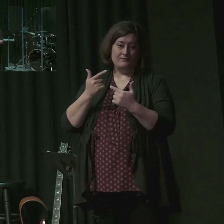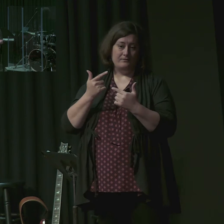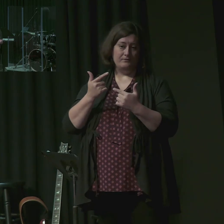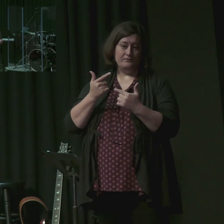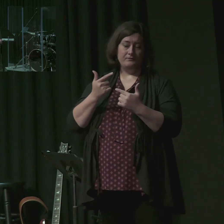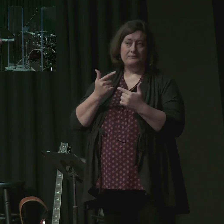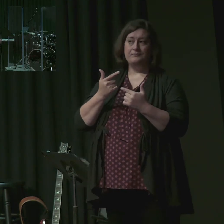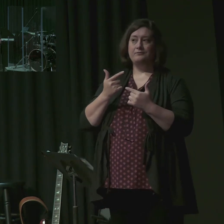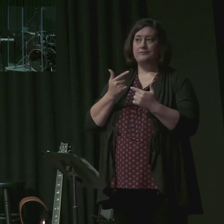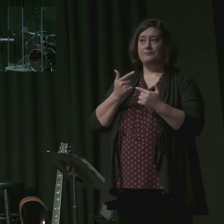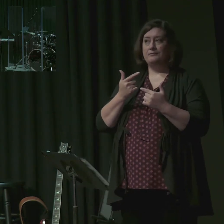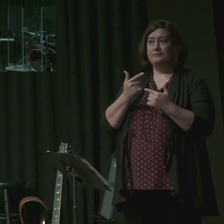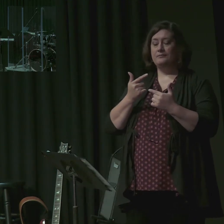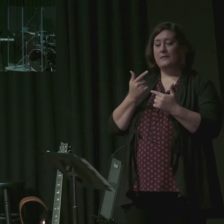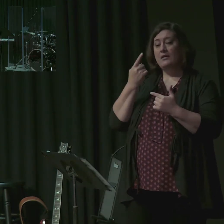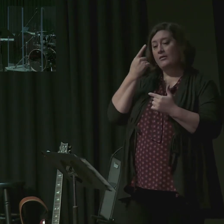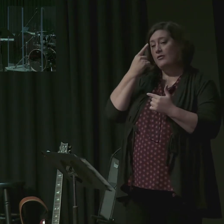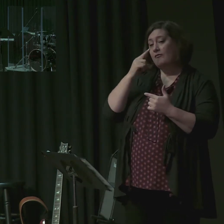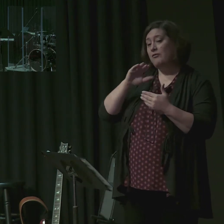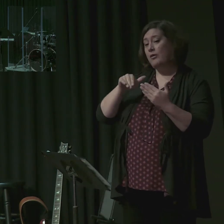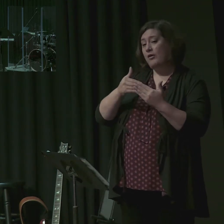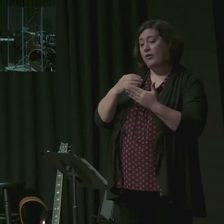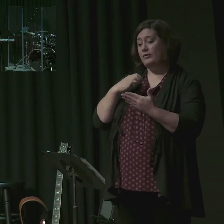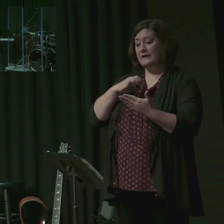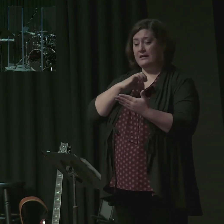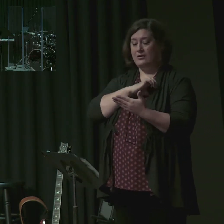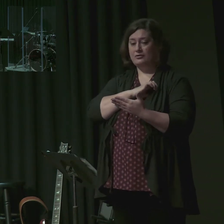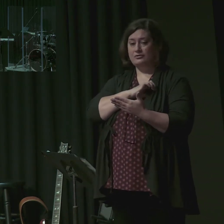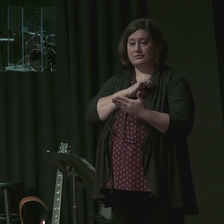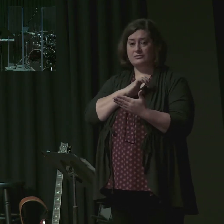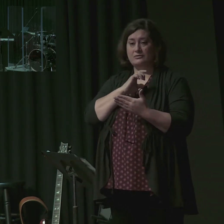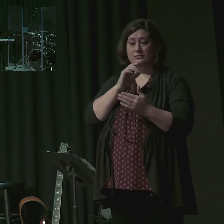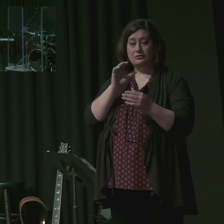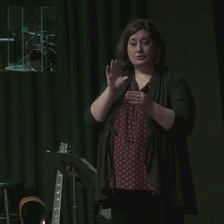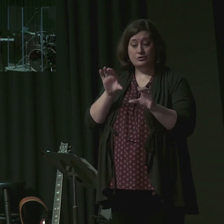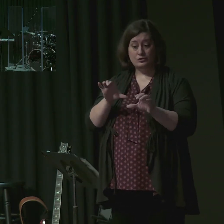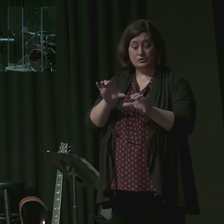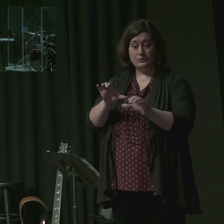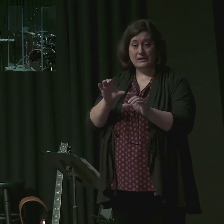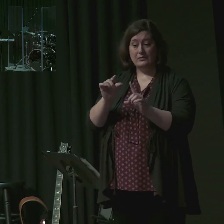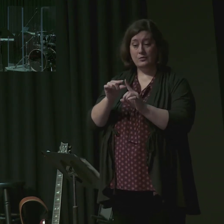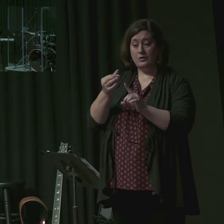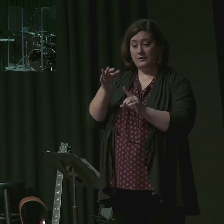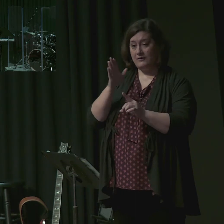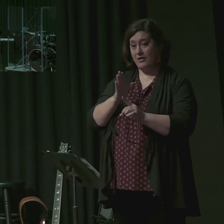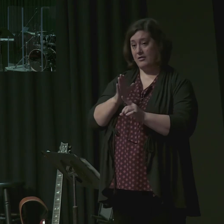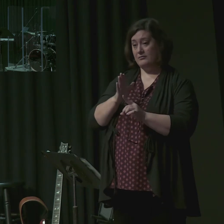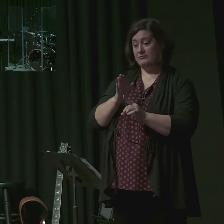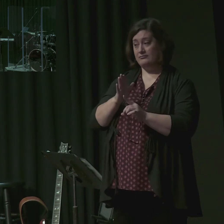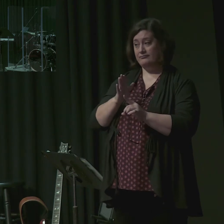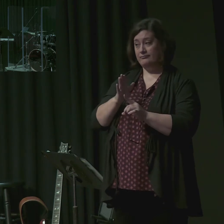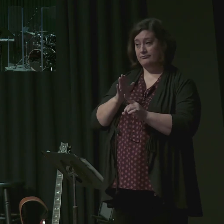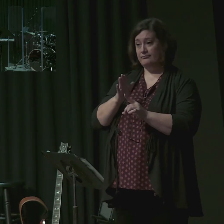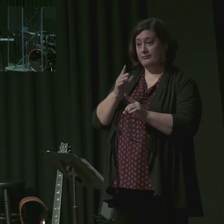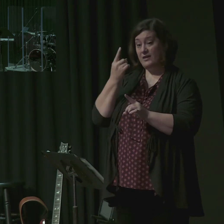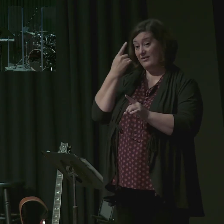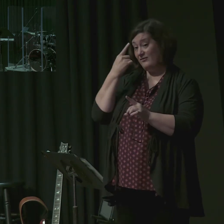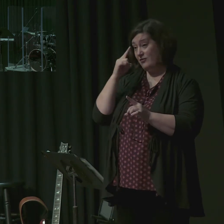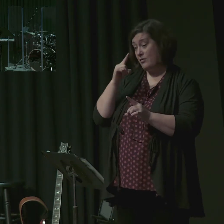stops of bringing the elder handling of the Word of God and the preacher of the Word and the people